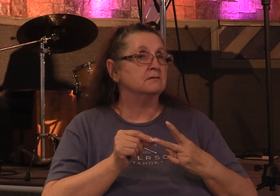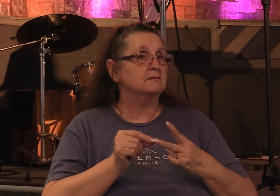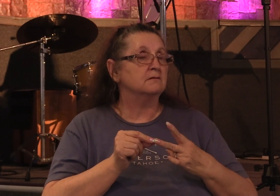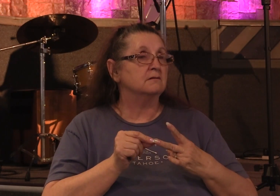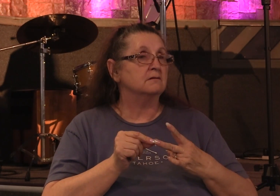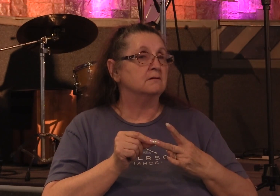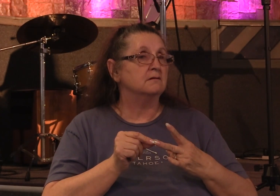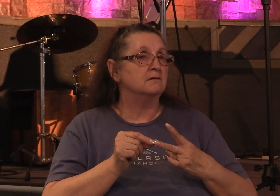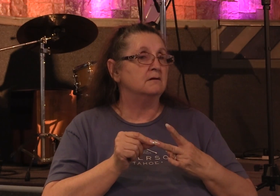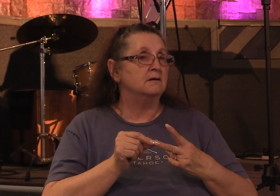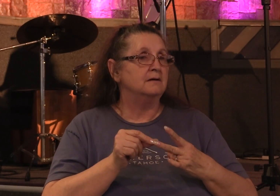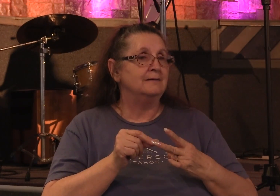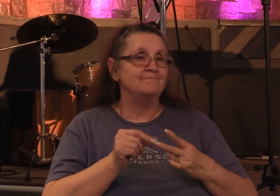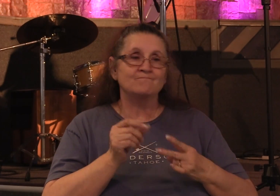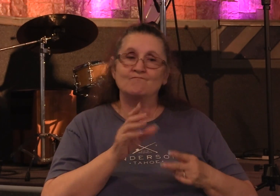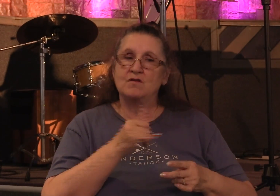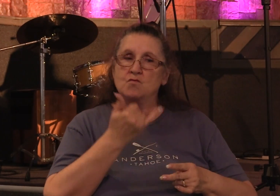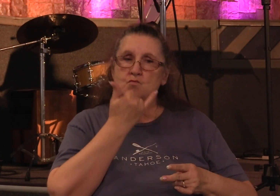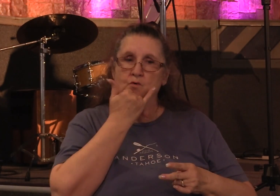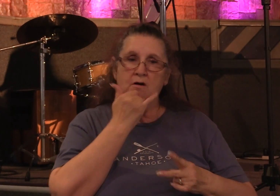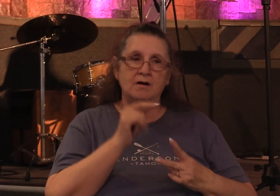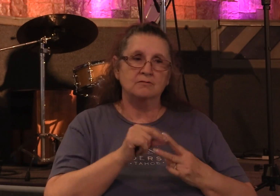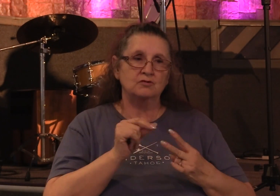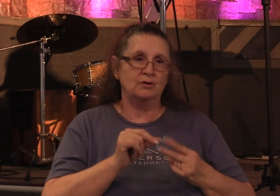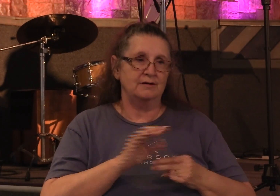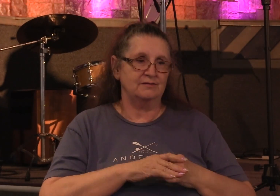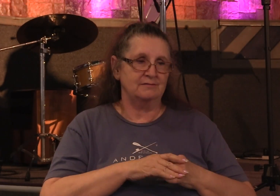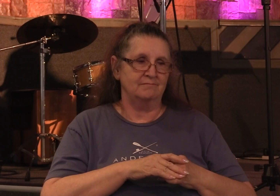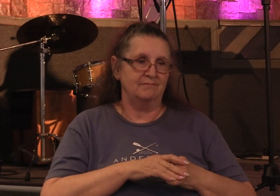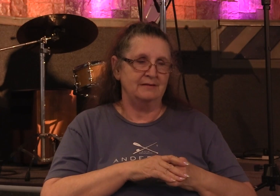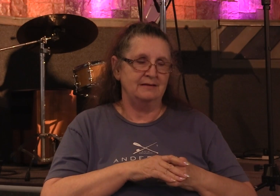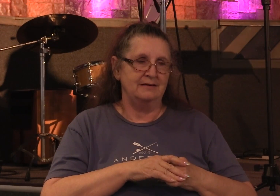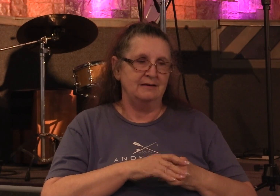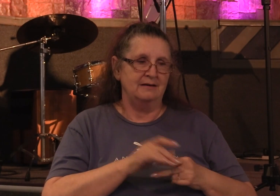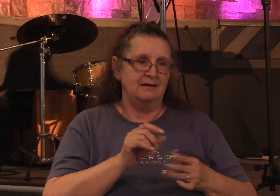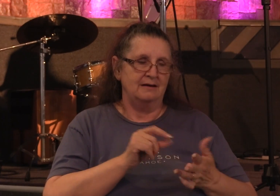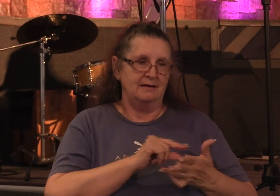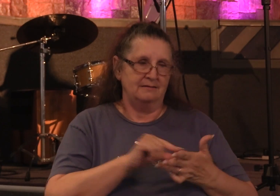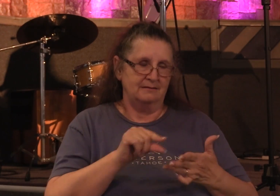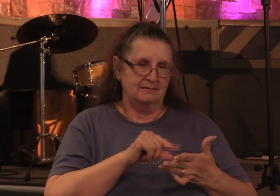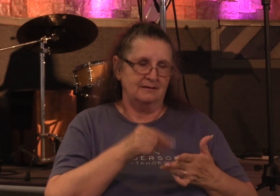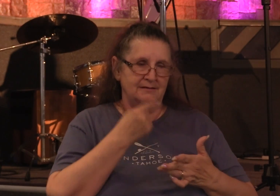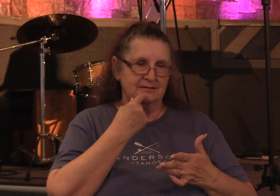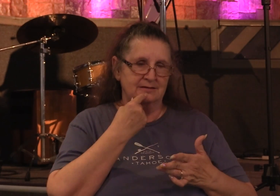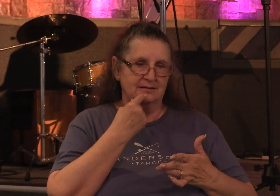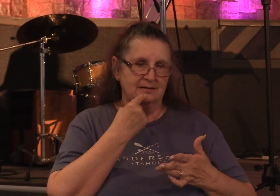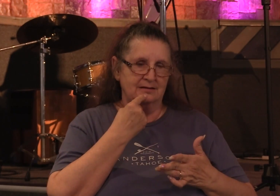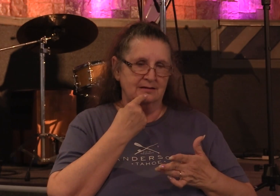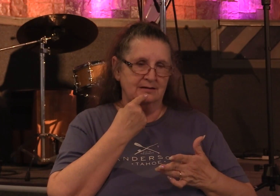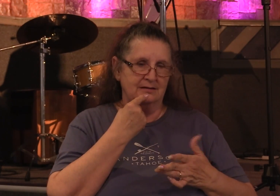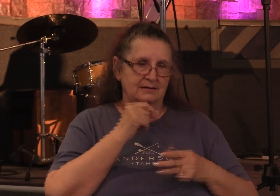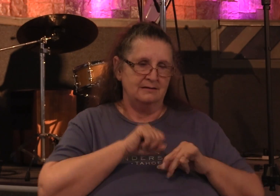and she made the wrong one and the text says they agreed together